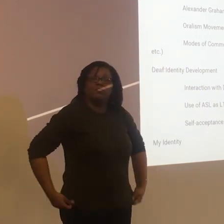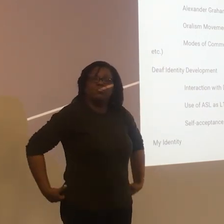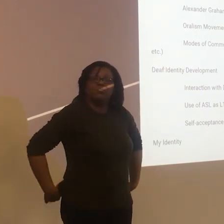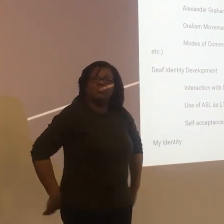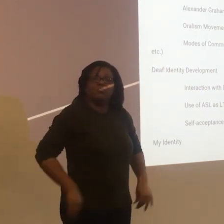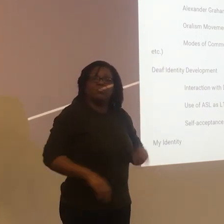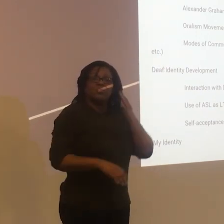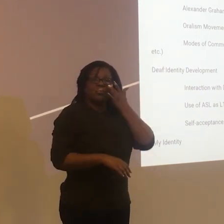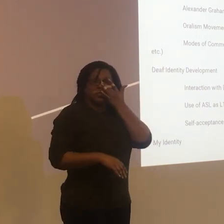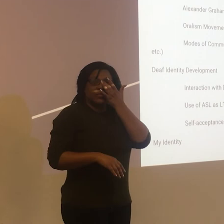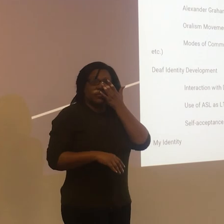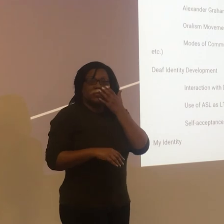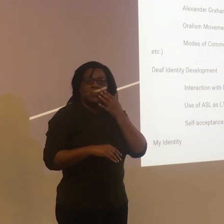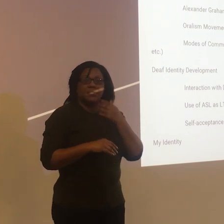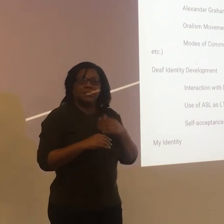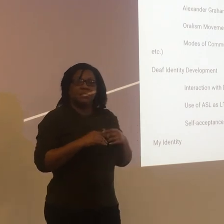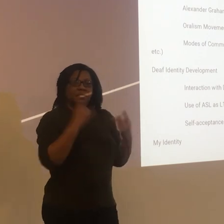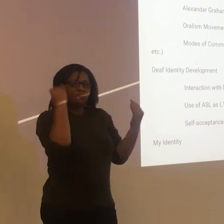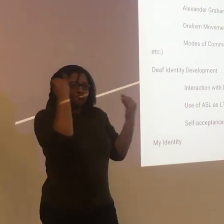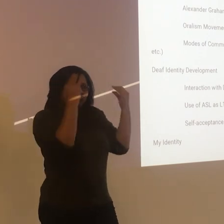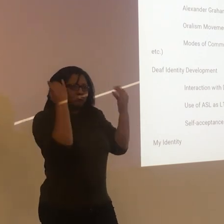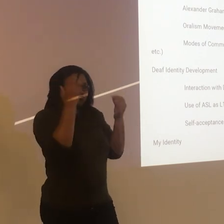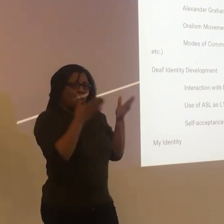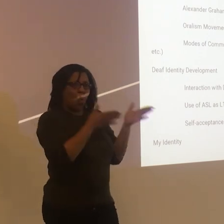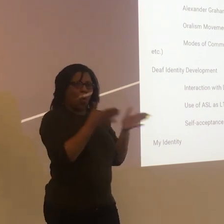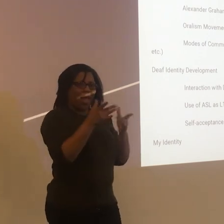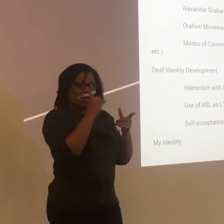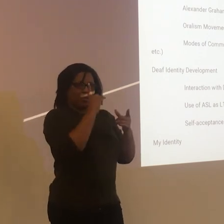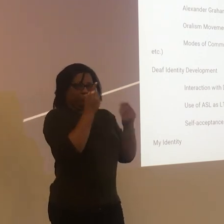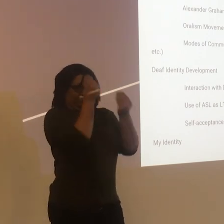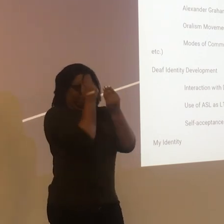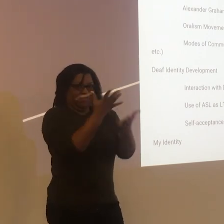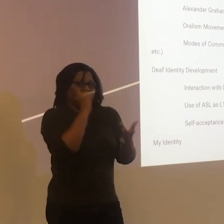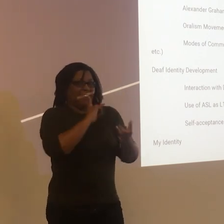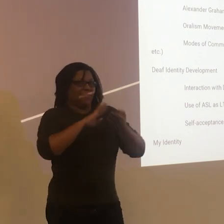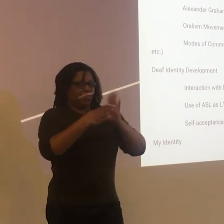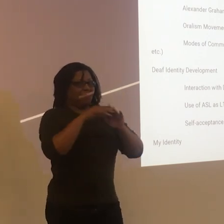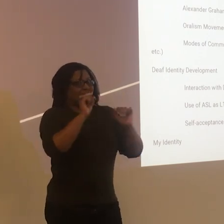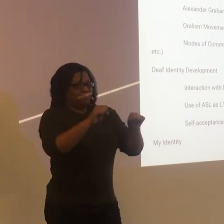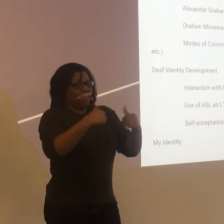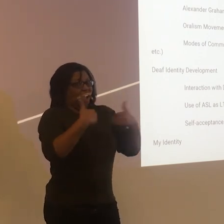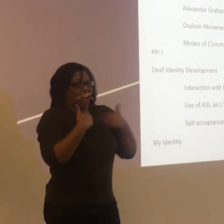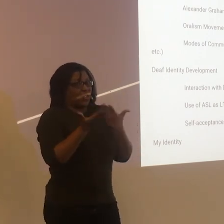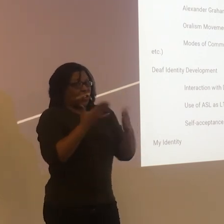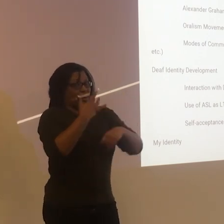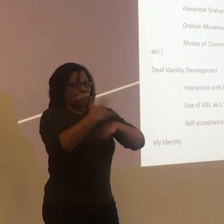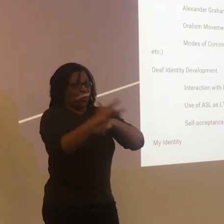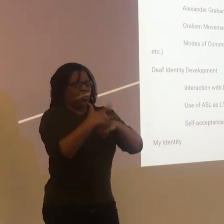that services are available? What's the appropriate way to communicate that?